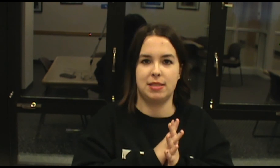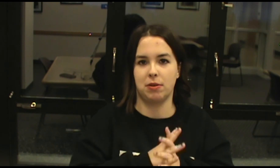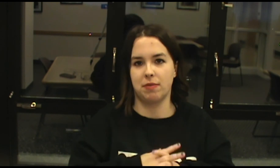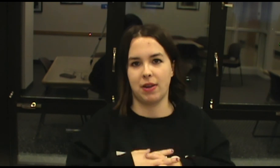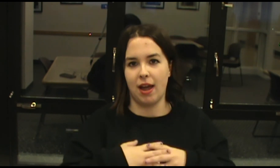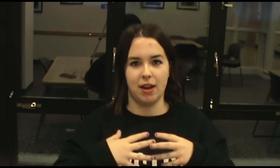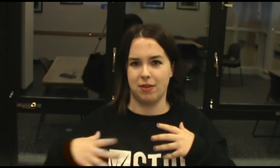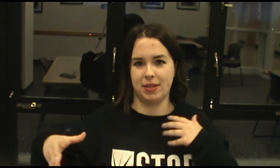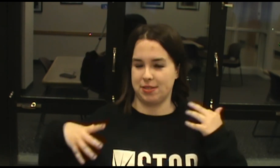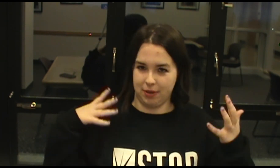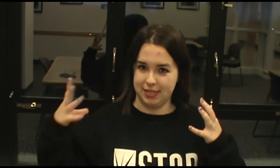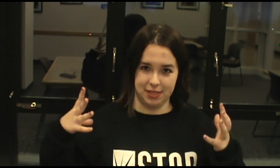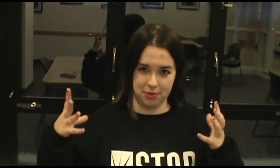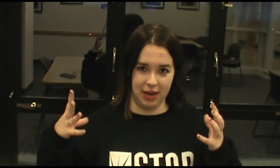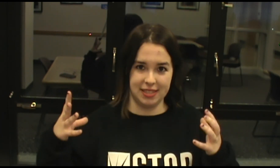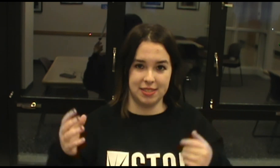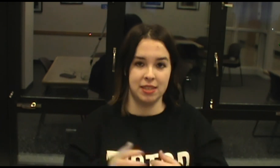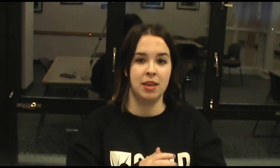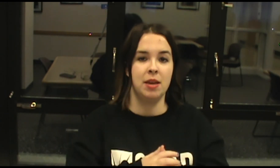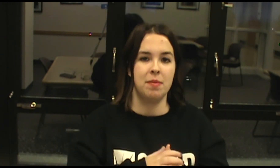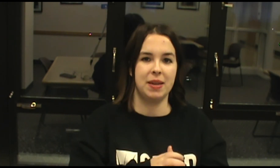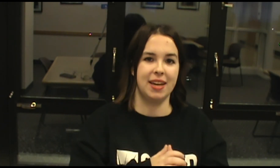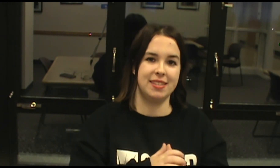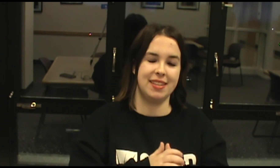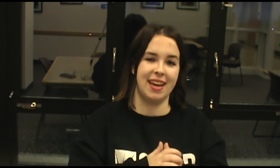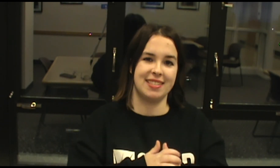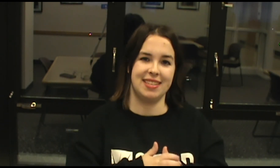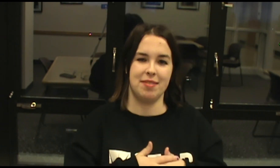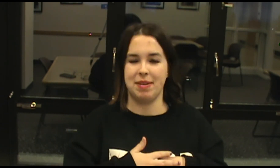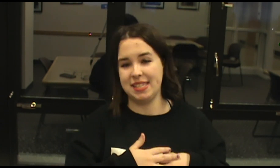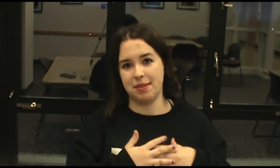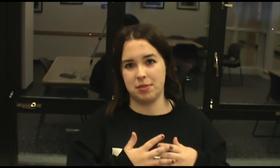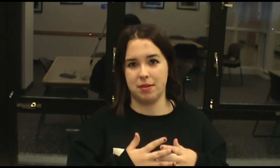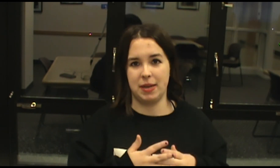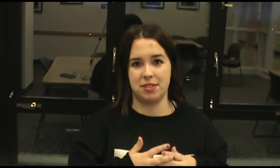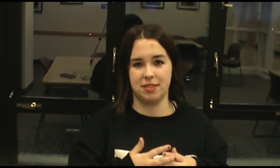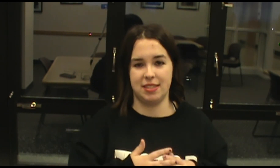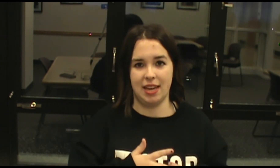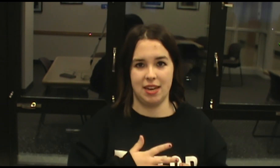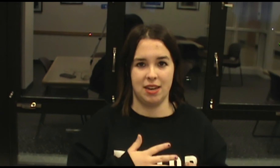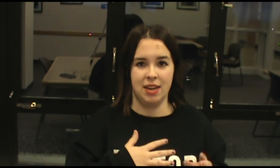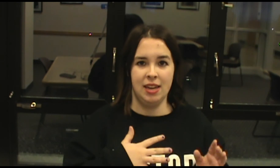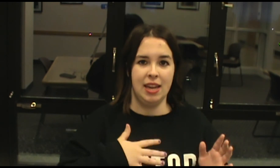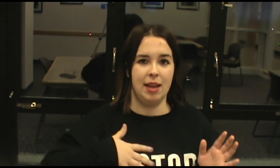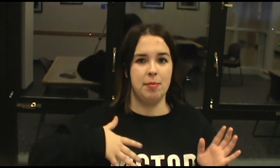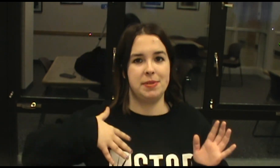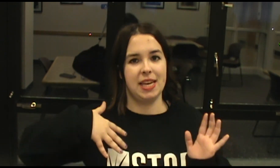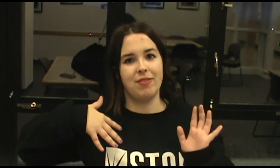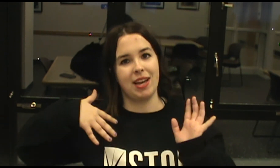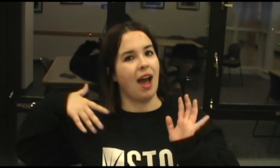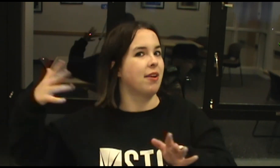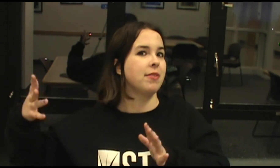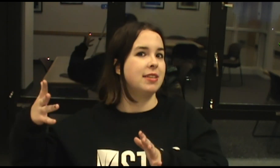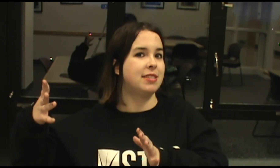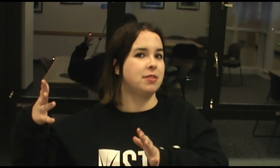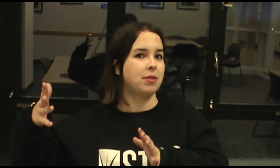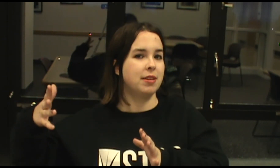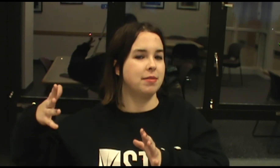sort of got out of his crazy trance. Because yes he made some sort of mentions that him saving Iris sort of